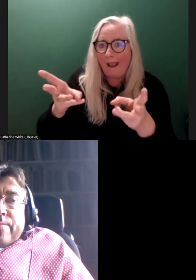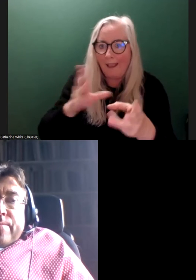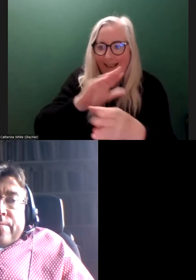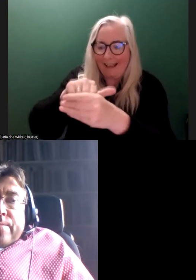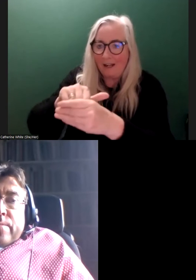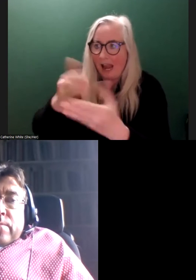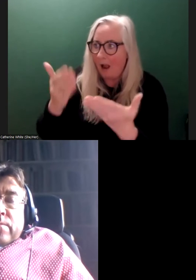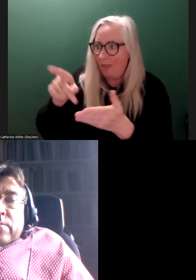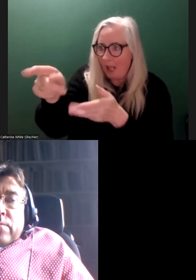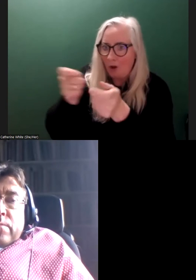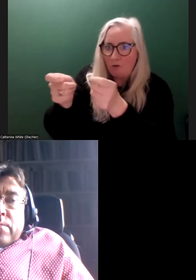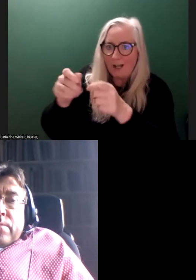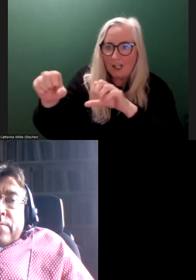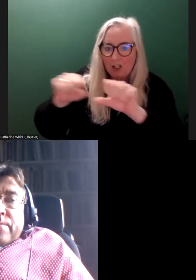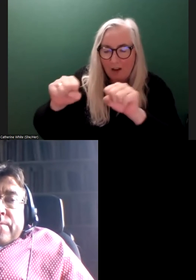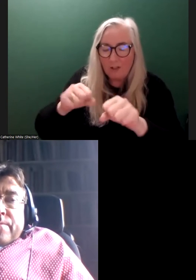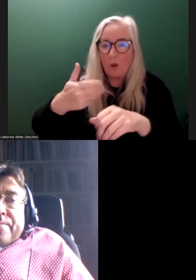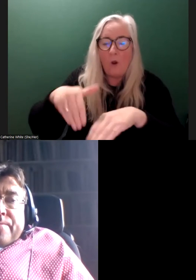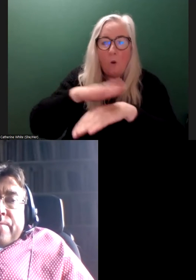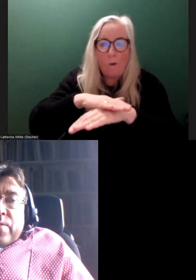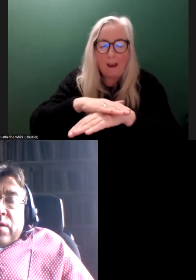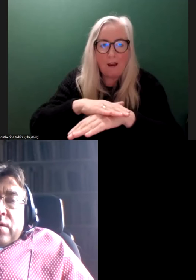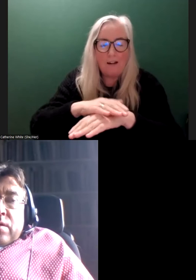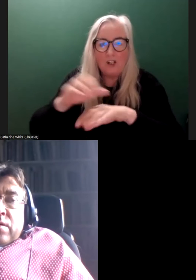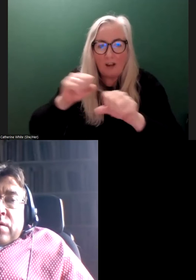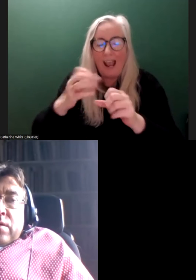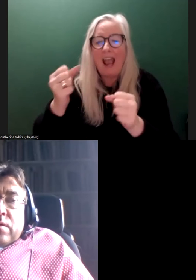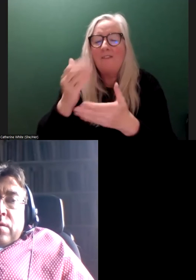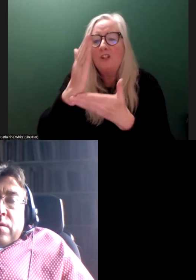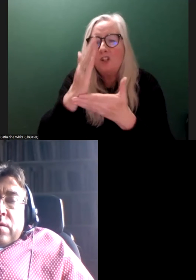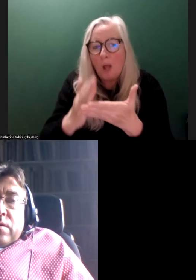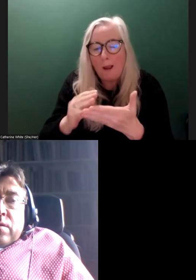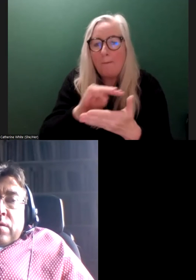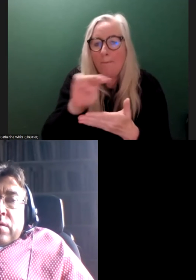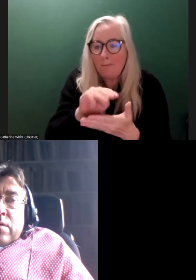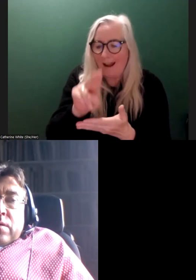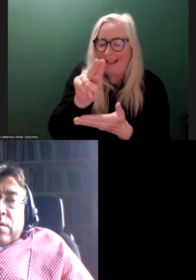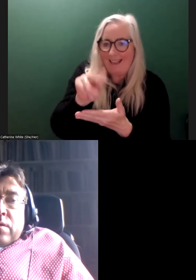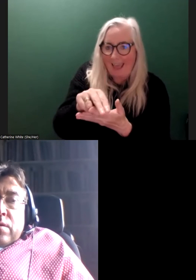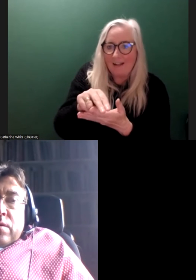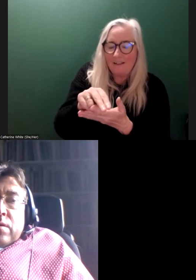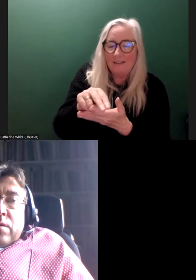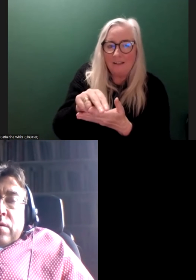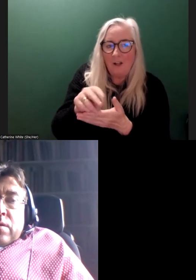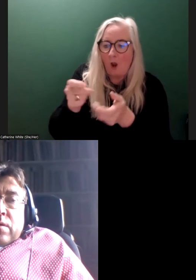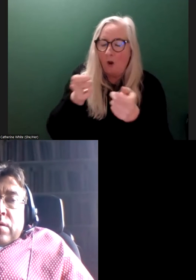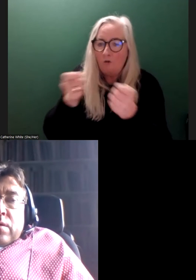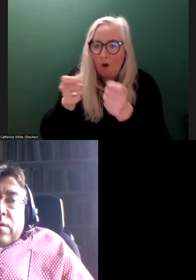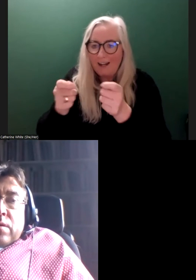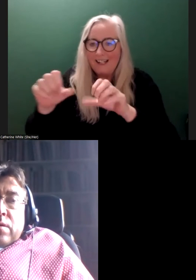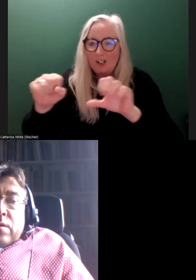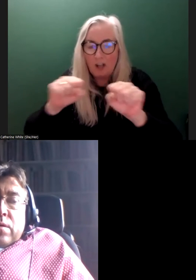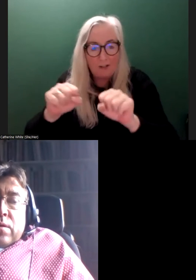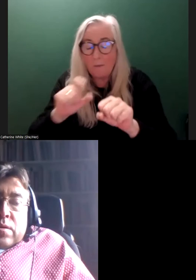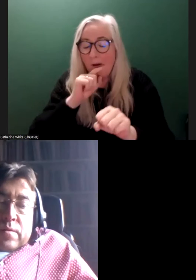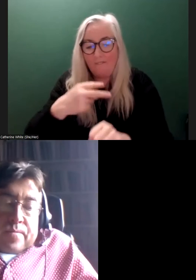We have no way of where that service is allocated. There is a very small amount of people that can run those services themselves and direct payments, but